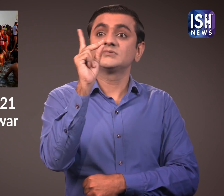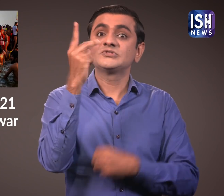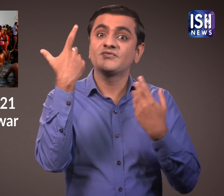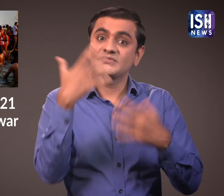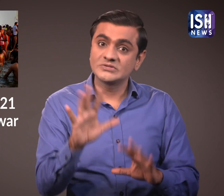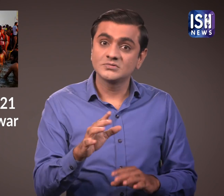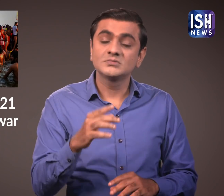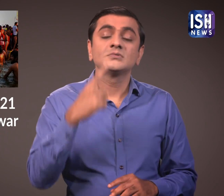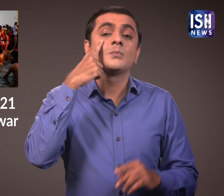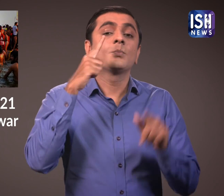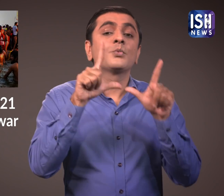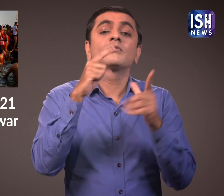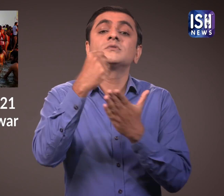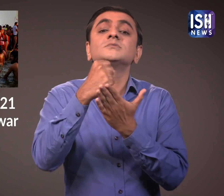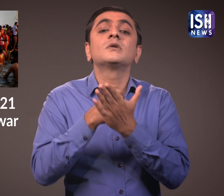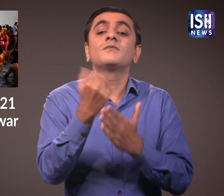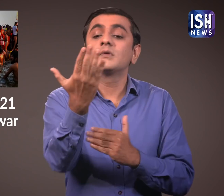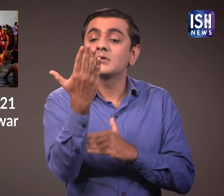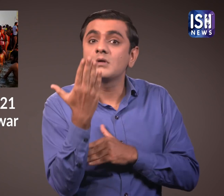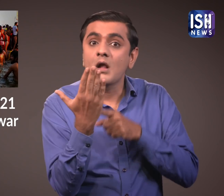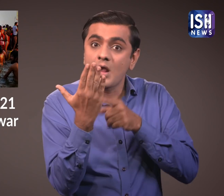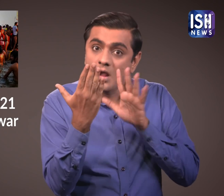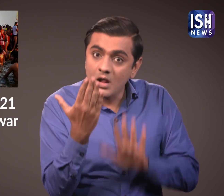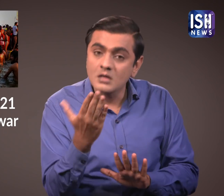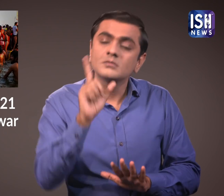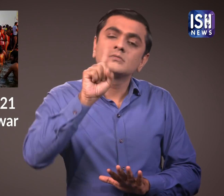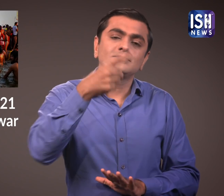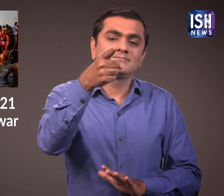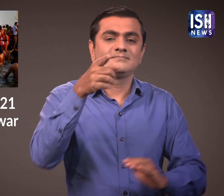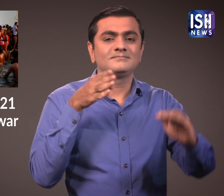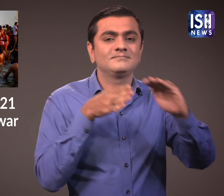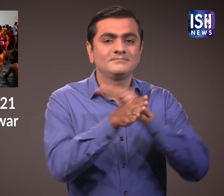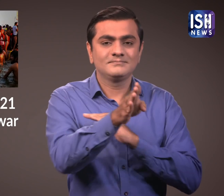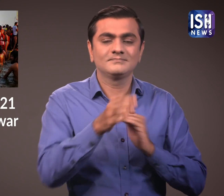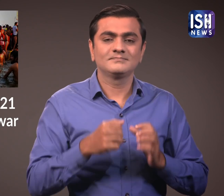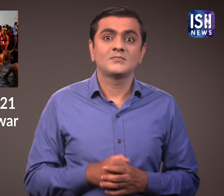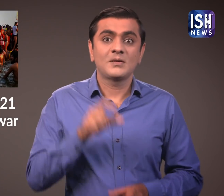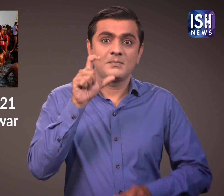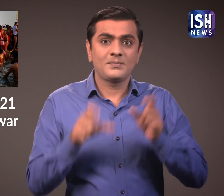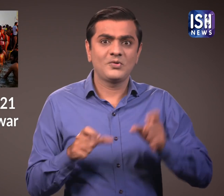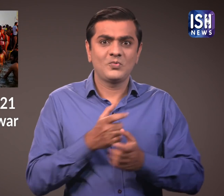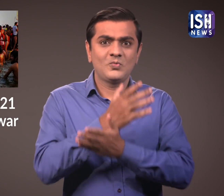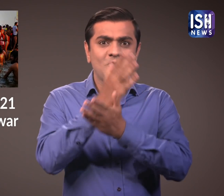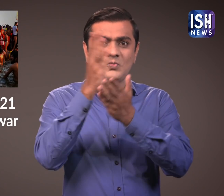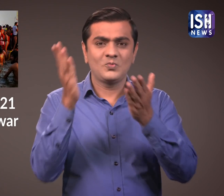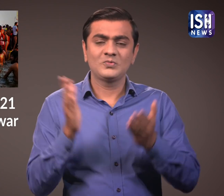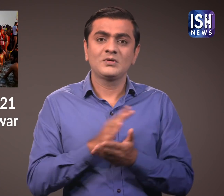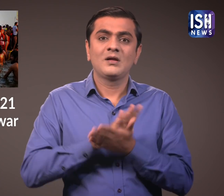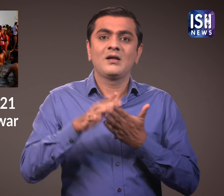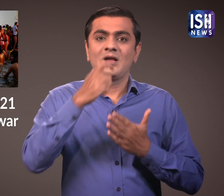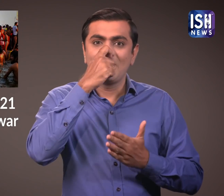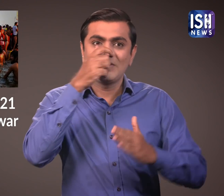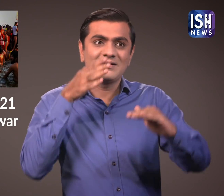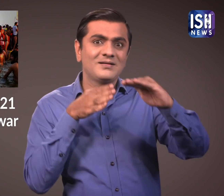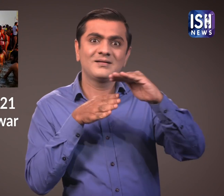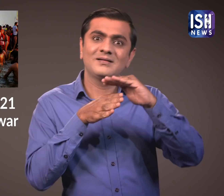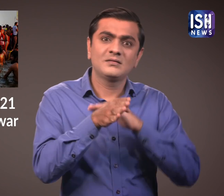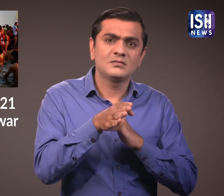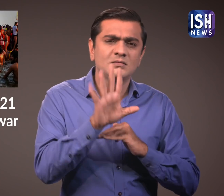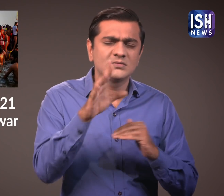Devotees who have taken the two shots of the anti-COVID vaccination will have to show their certificates to enter. Those entering the